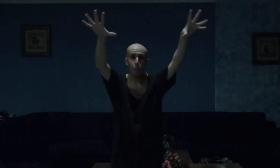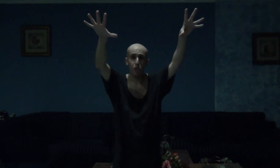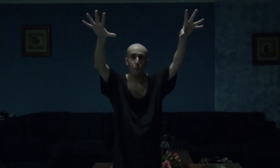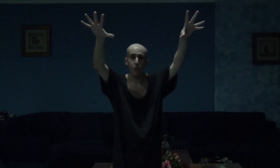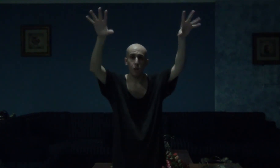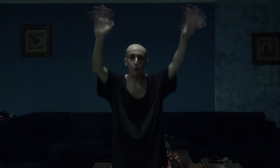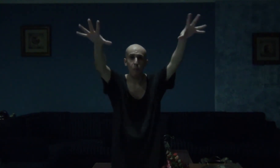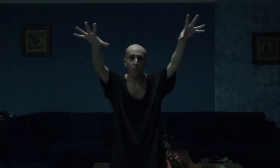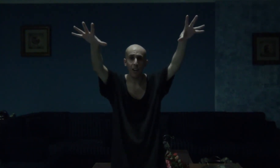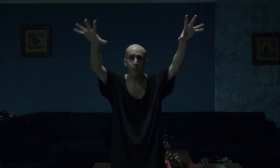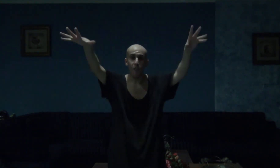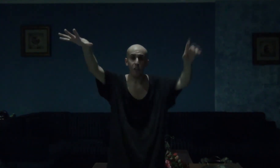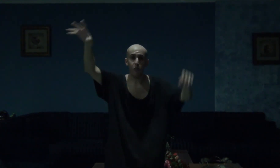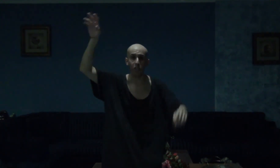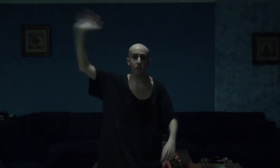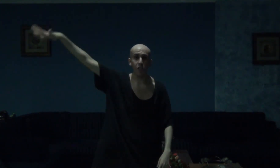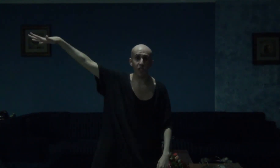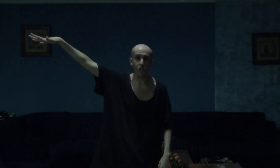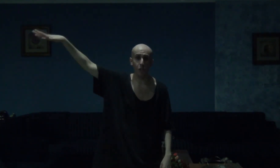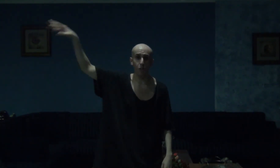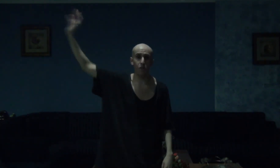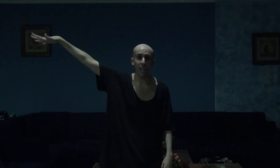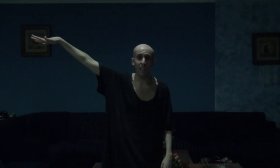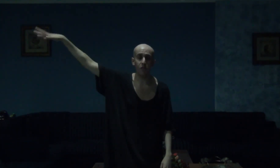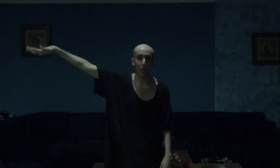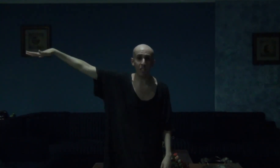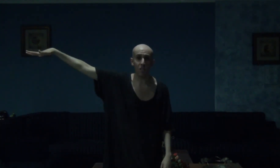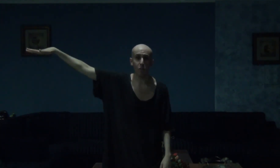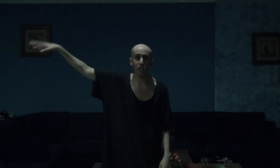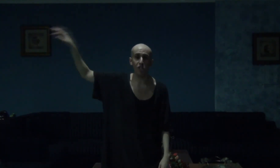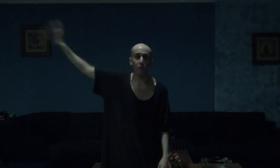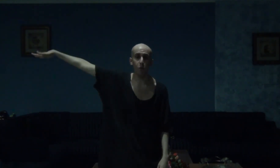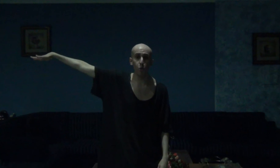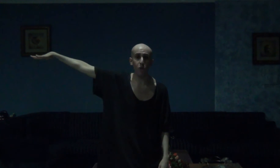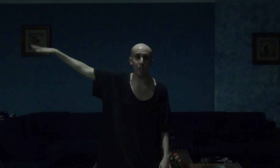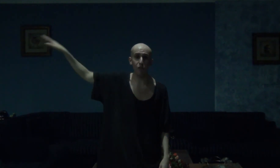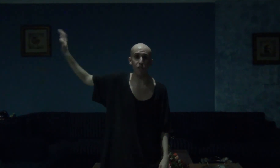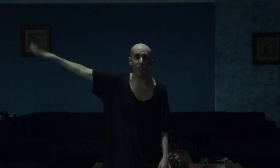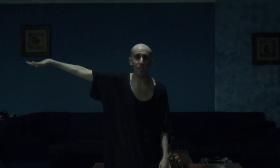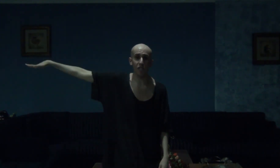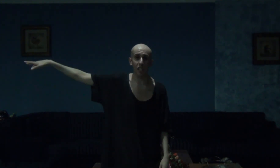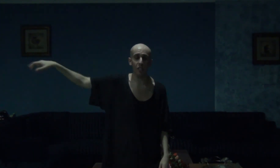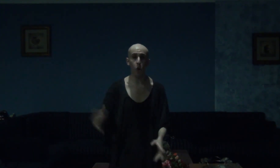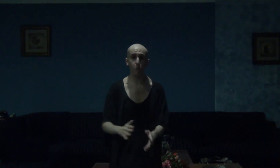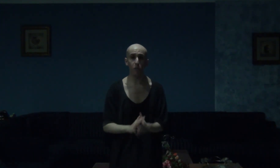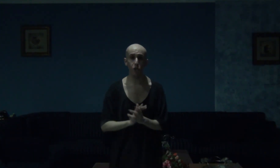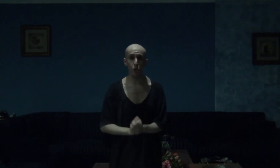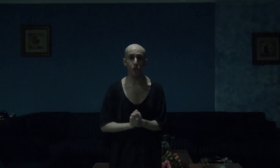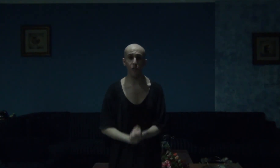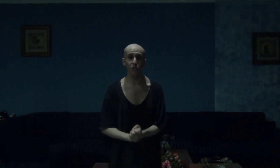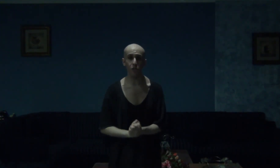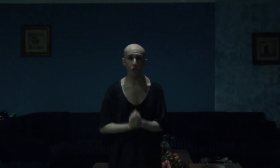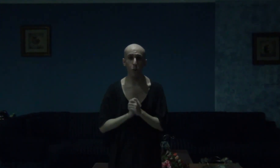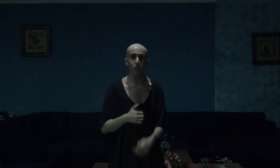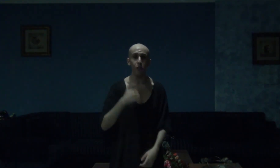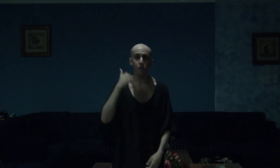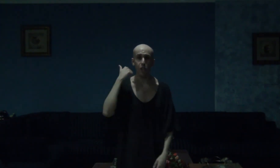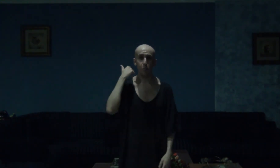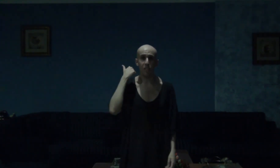was my top five favorite tv shows and mini series from 2019 hope you enjoyed the video if you did please